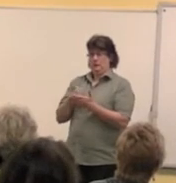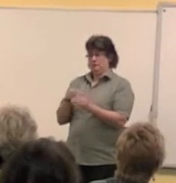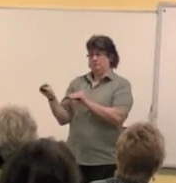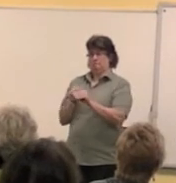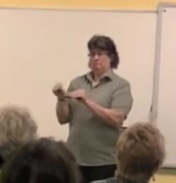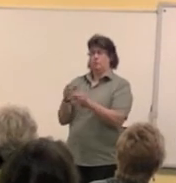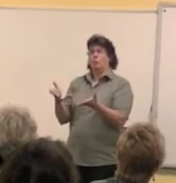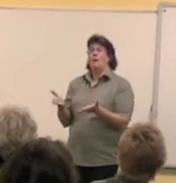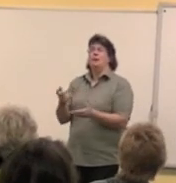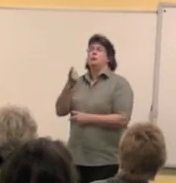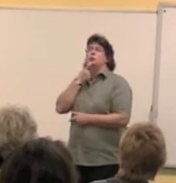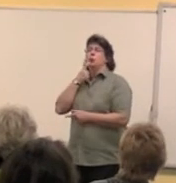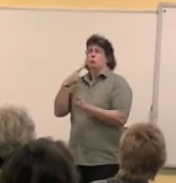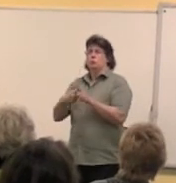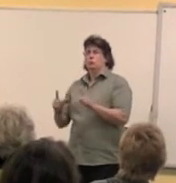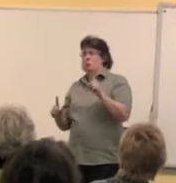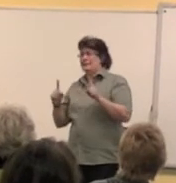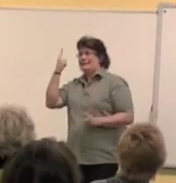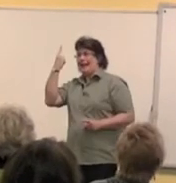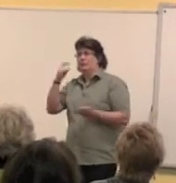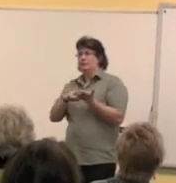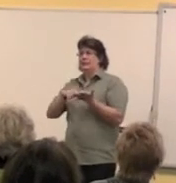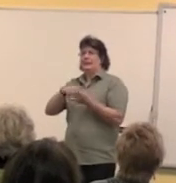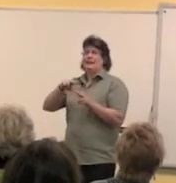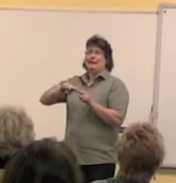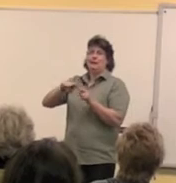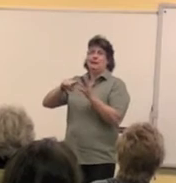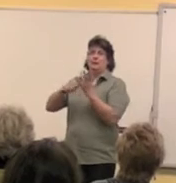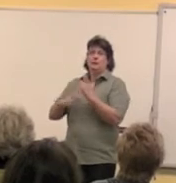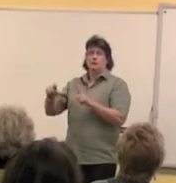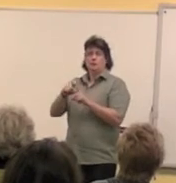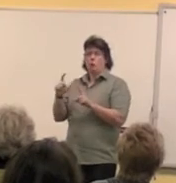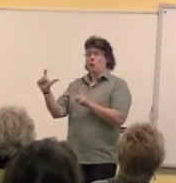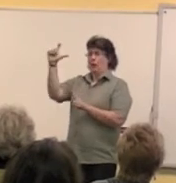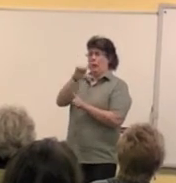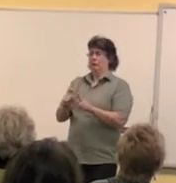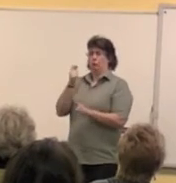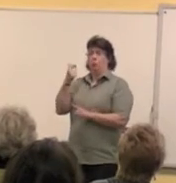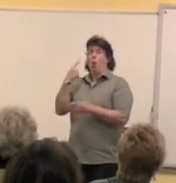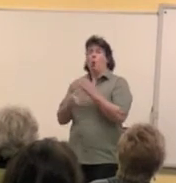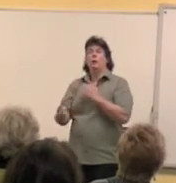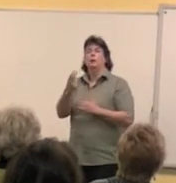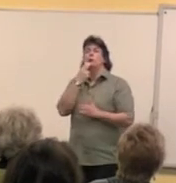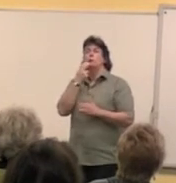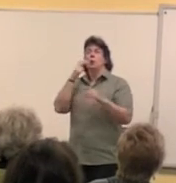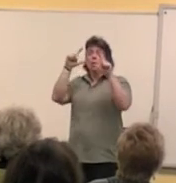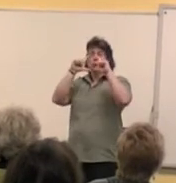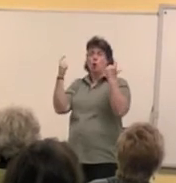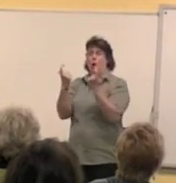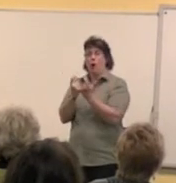nothing more than the county, apart from Newcastle College, who holds the reading class for three weeks.